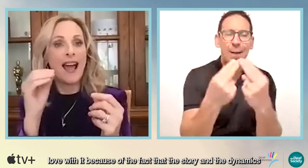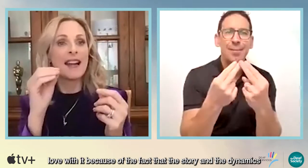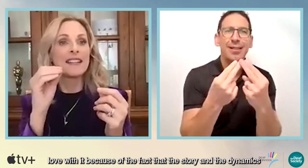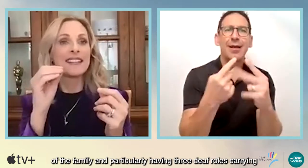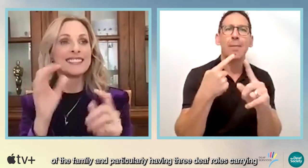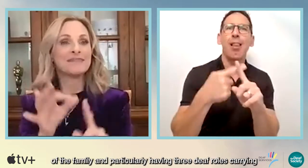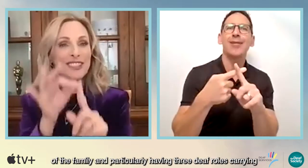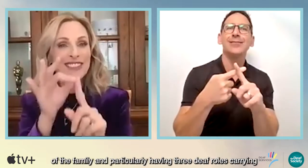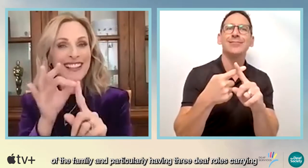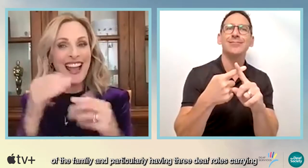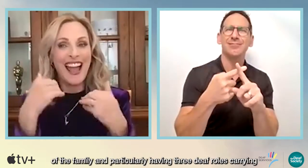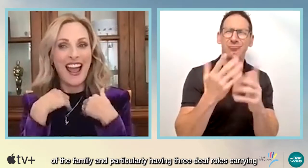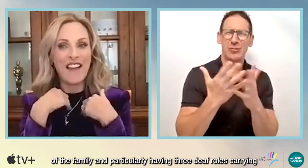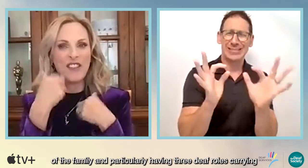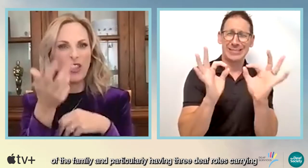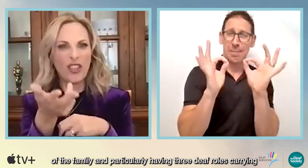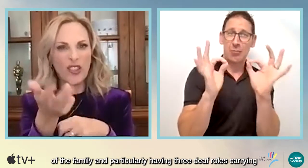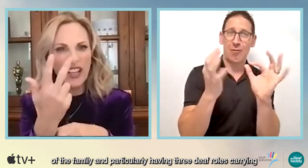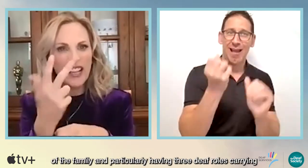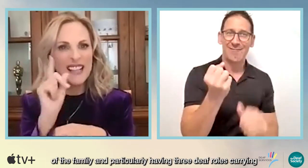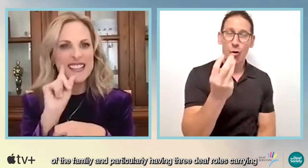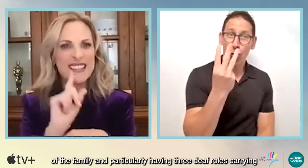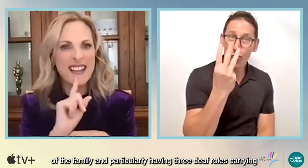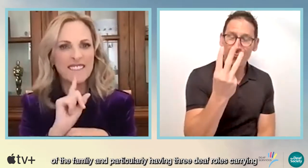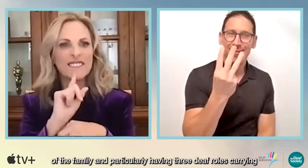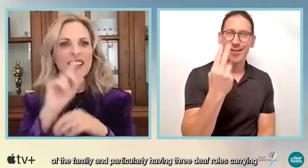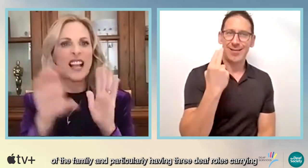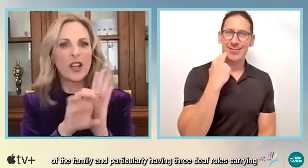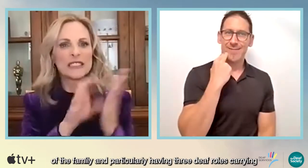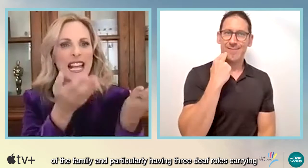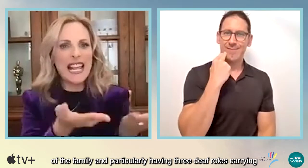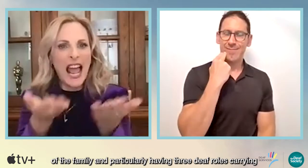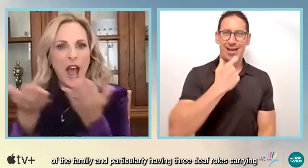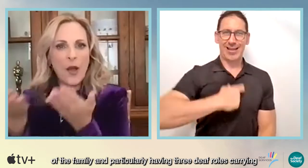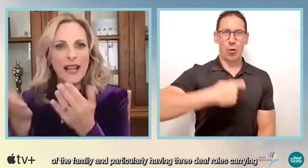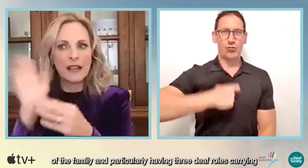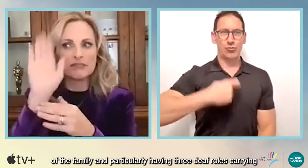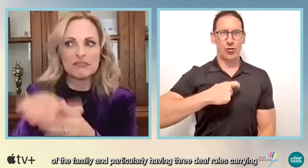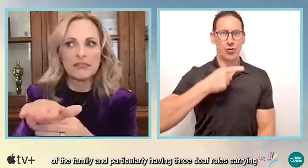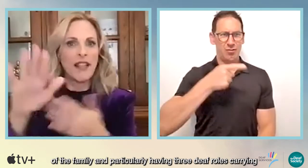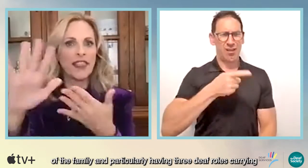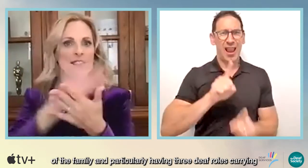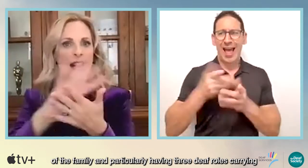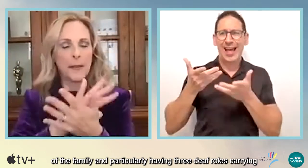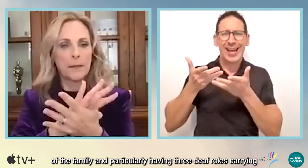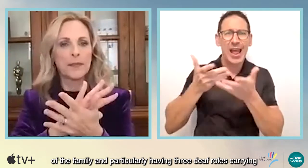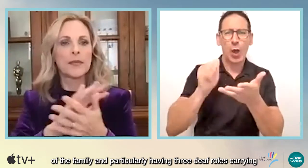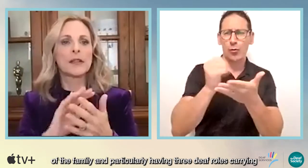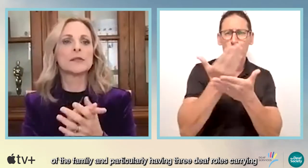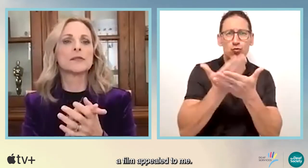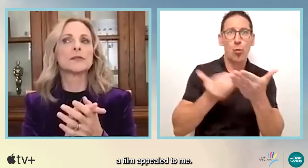the and particularly having three deaf roles carrying a film